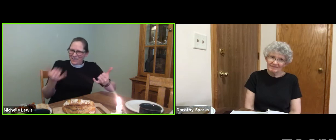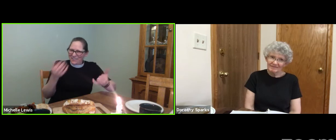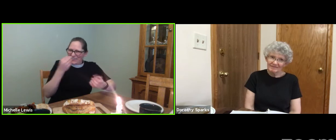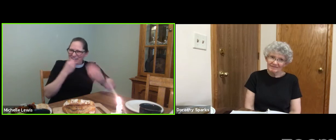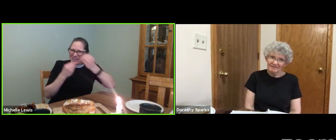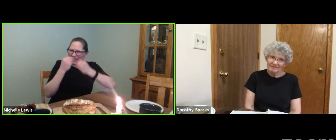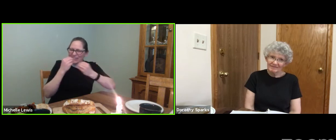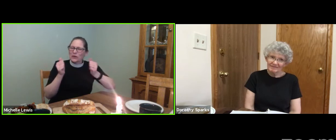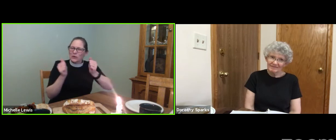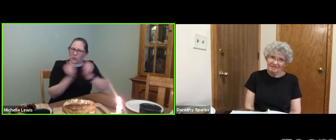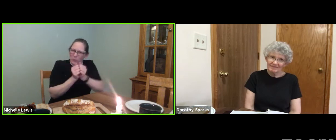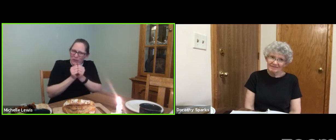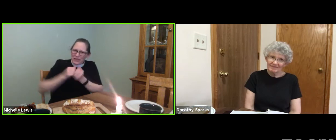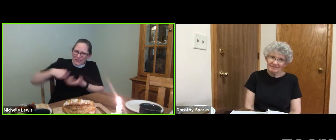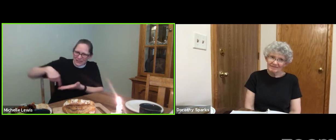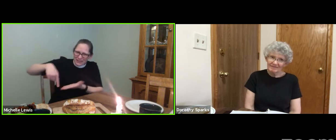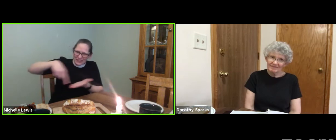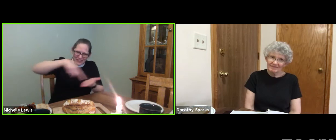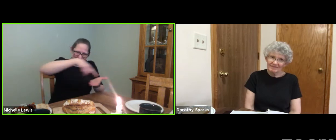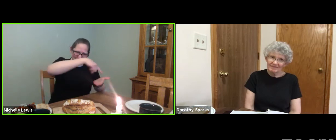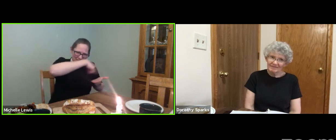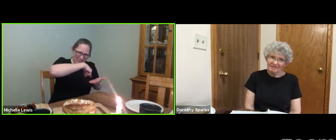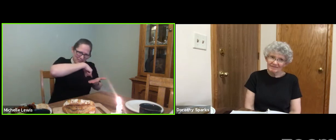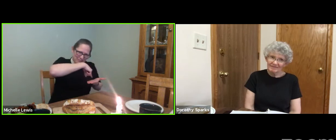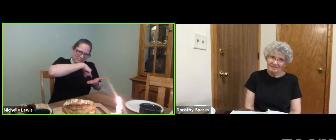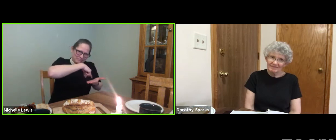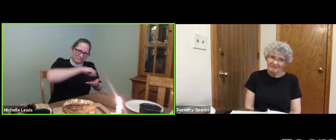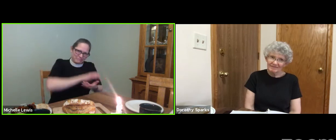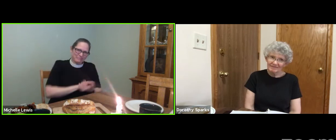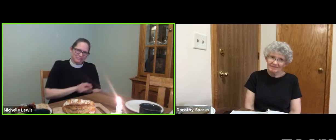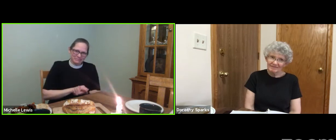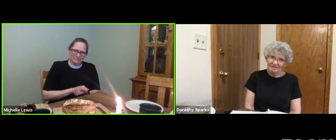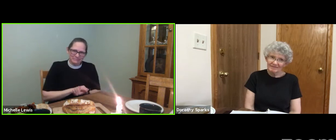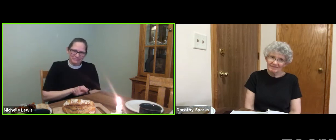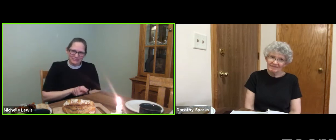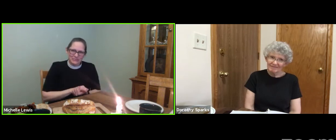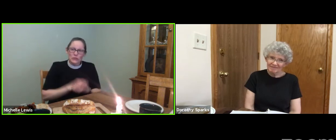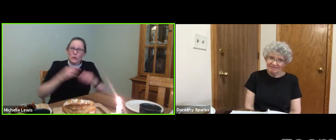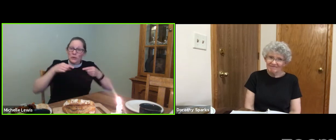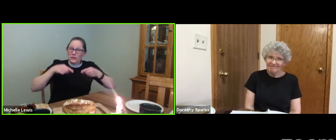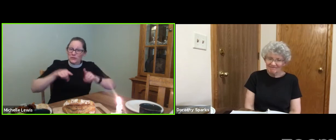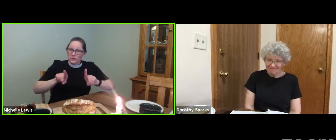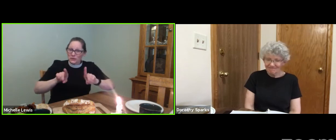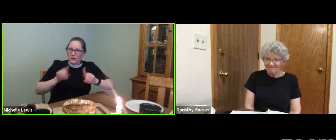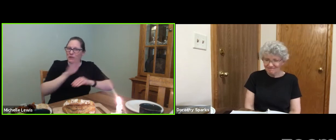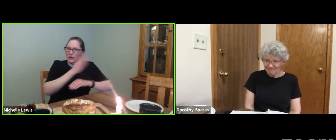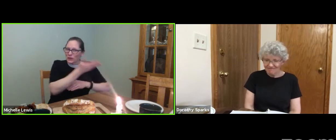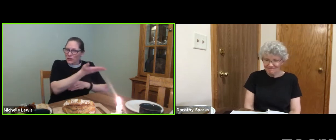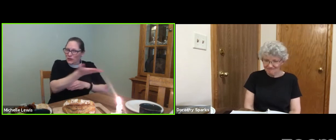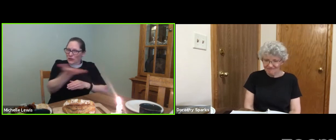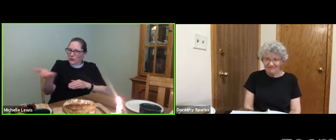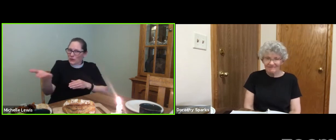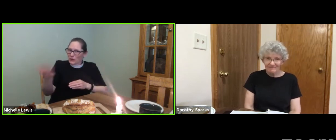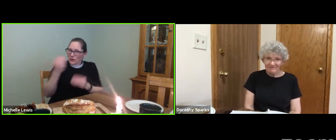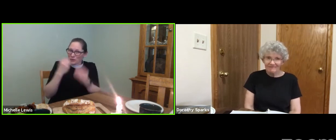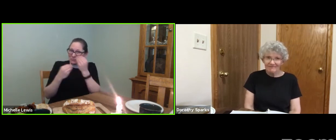in the food you are eating in the time together. During your meal